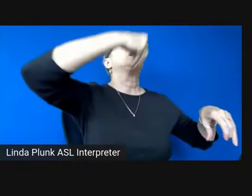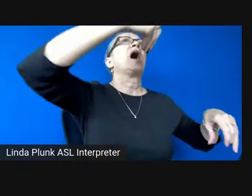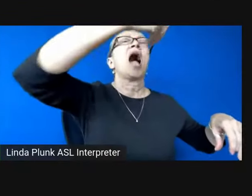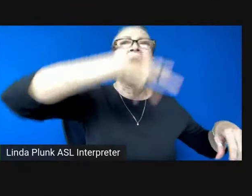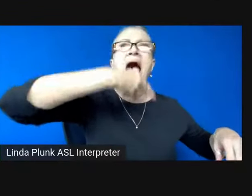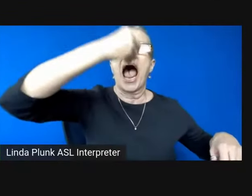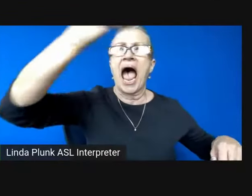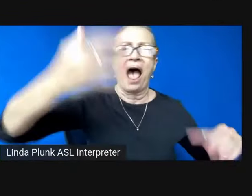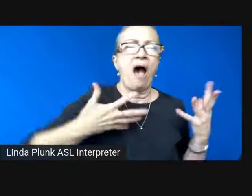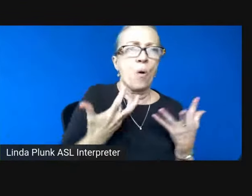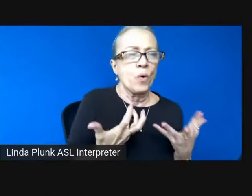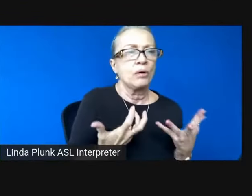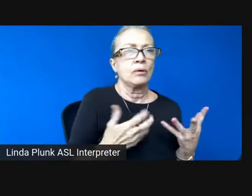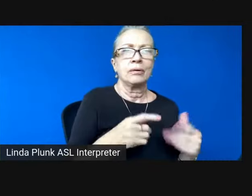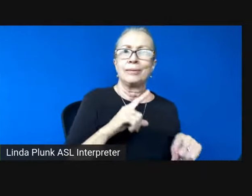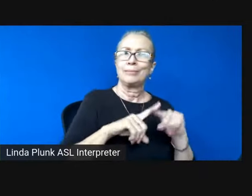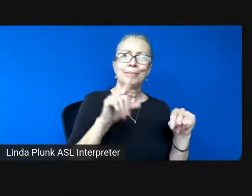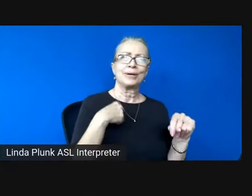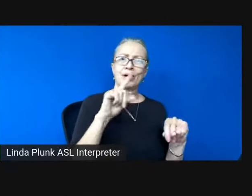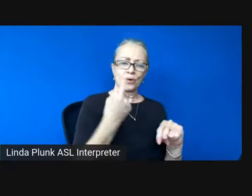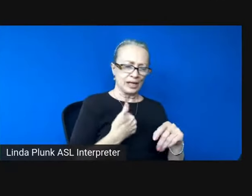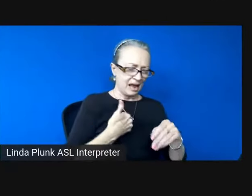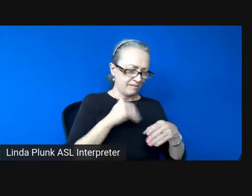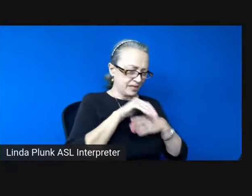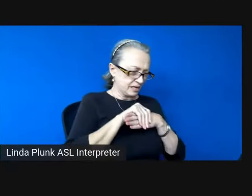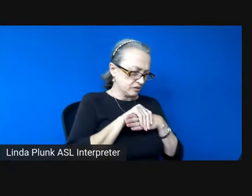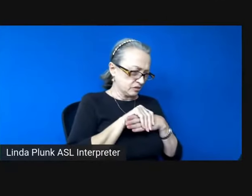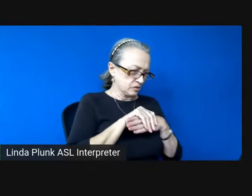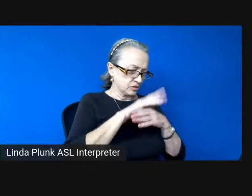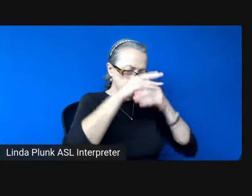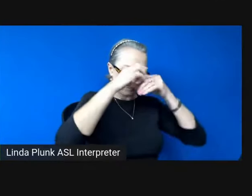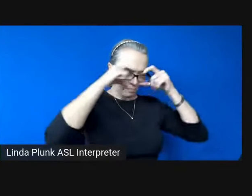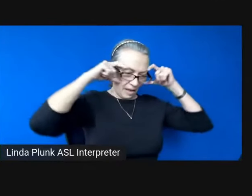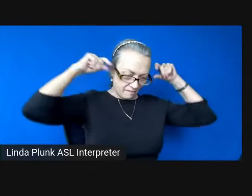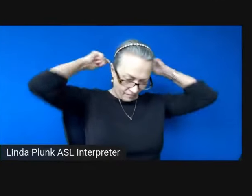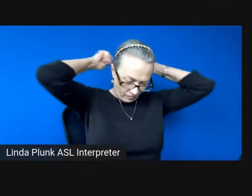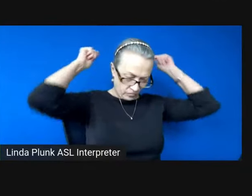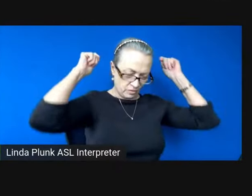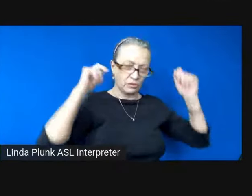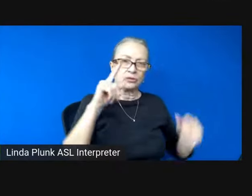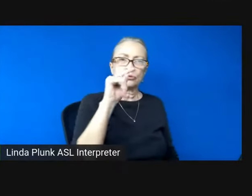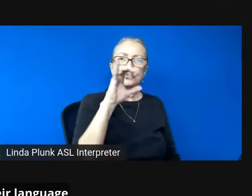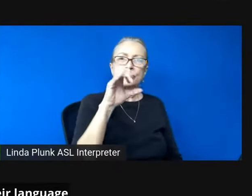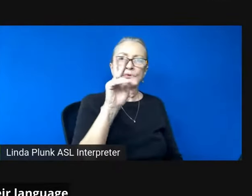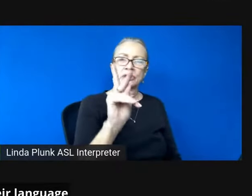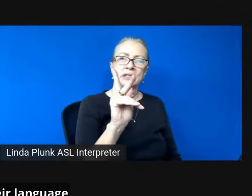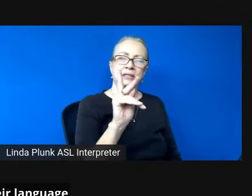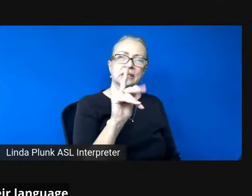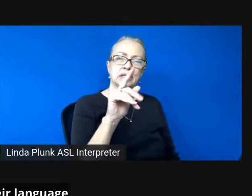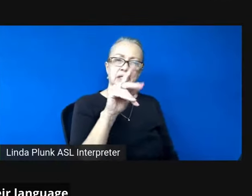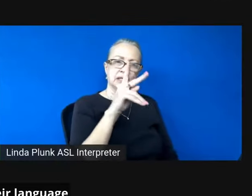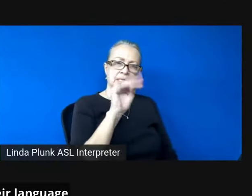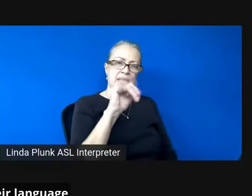English, blindfolds, trick knives, no real magic. Nothing in